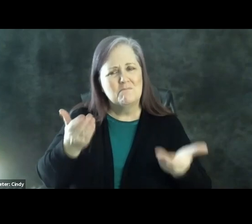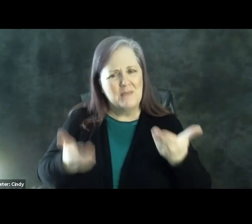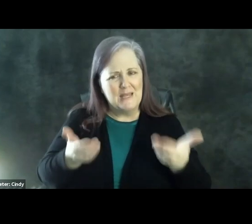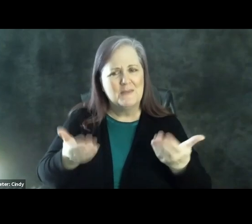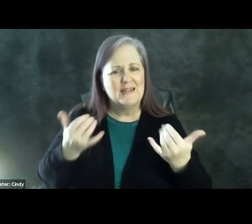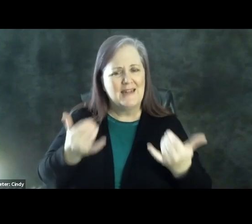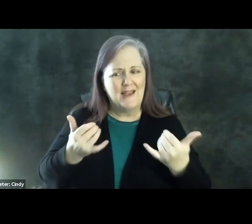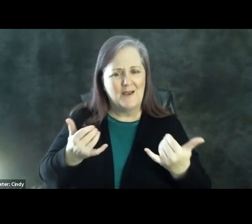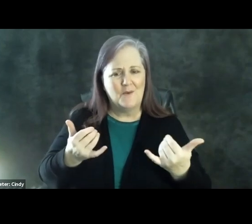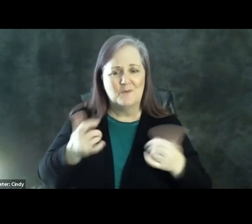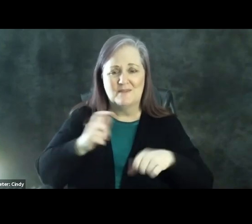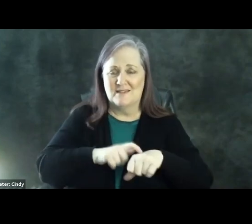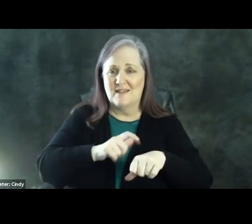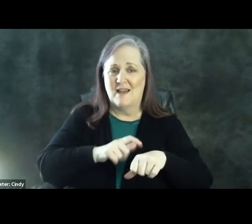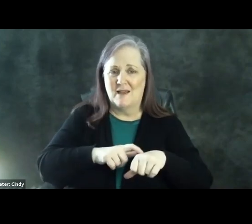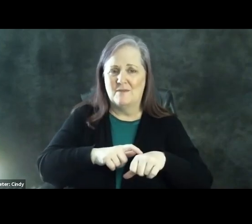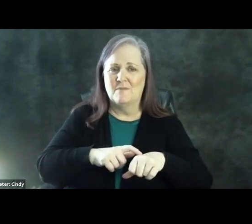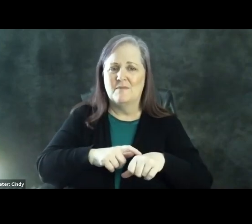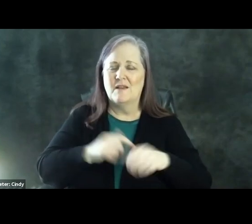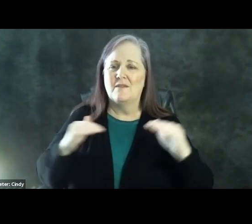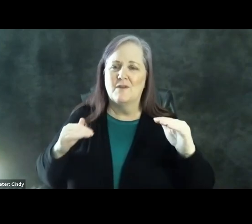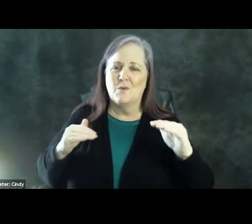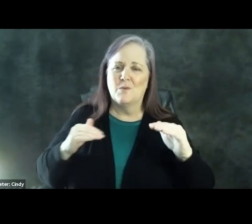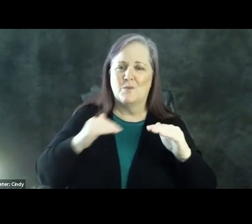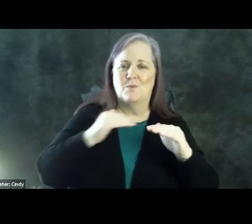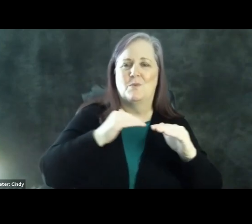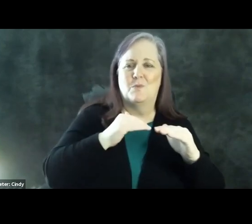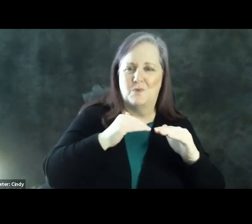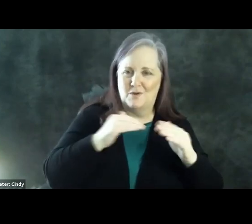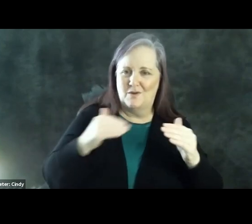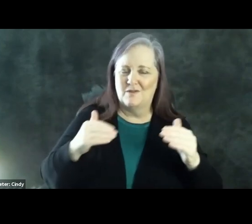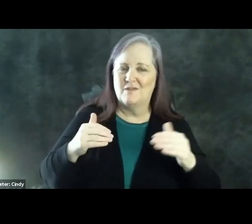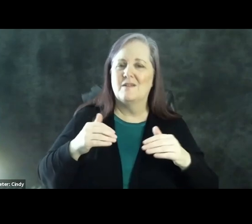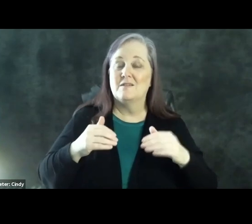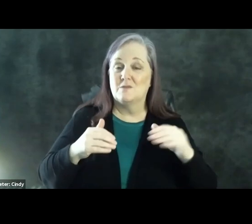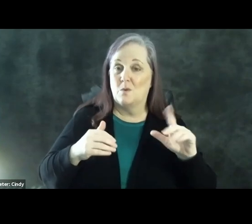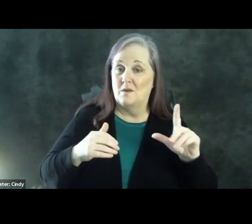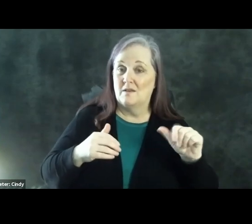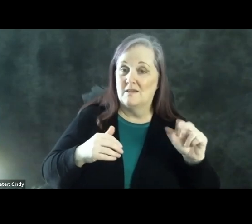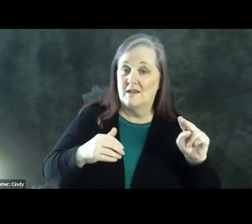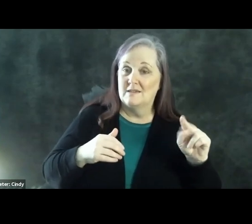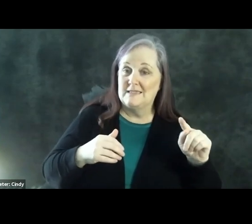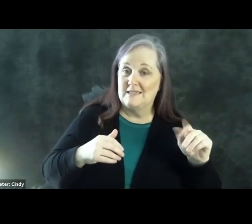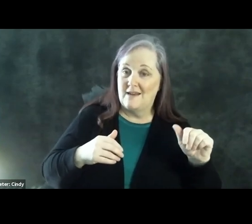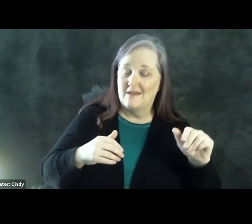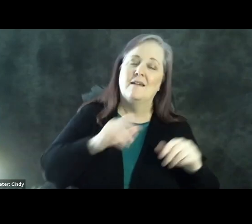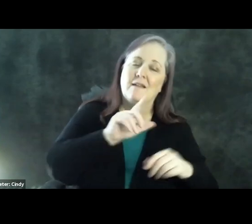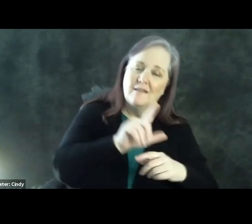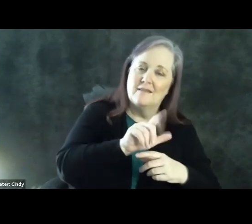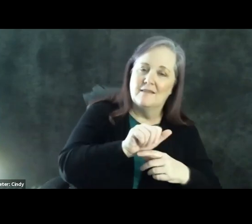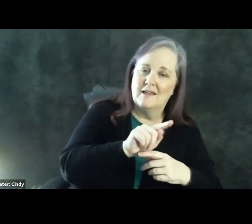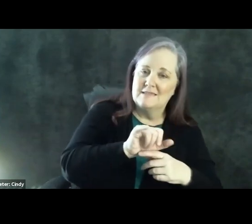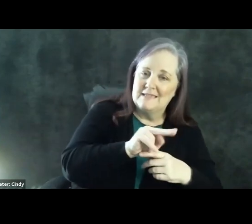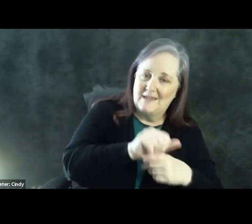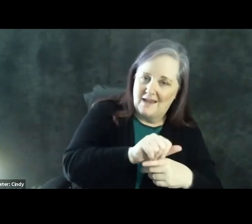is the this is the time when we kind of start to close that gap between Latina voters and other types of women voters.